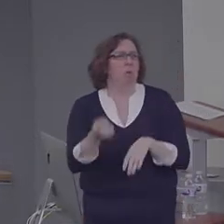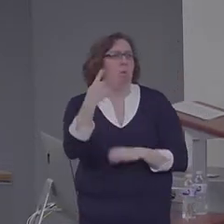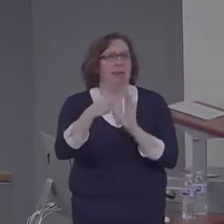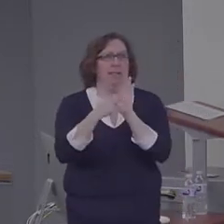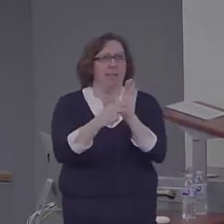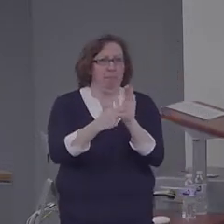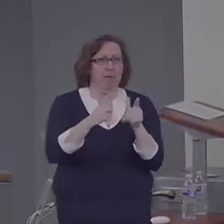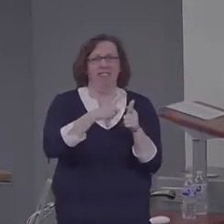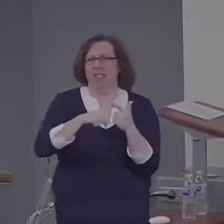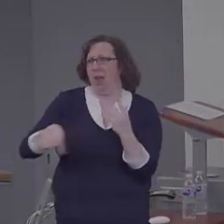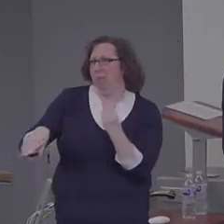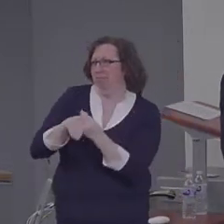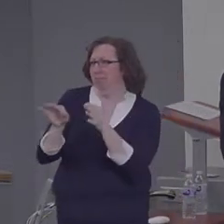study and then I'll be quiet.